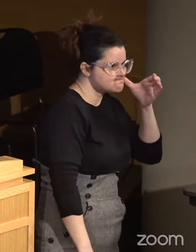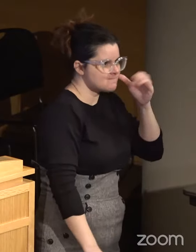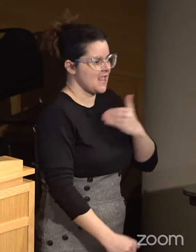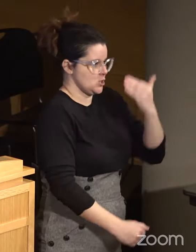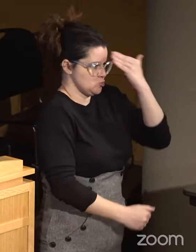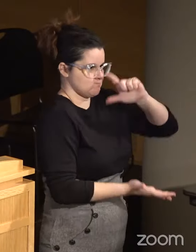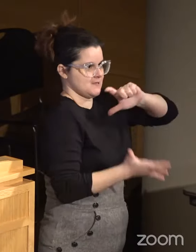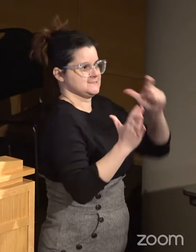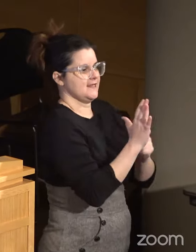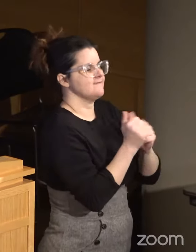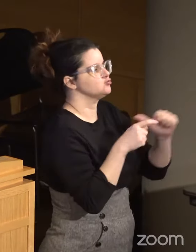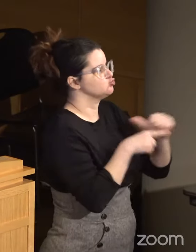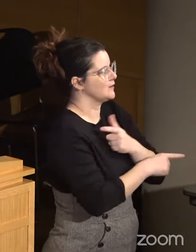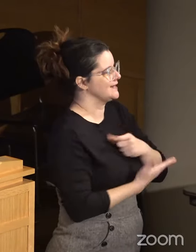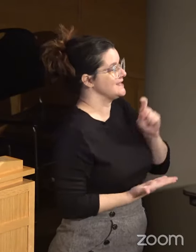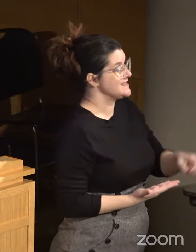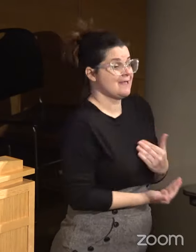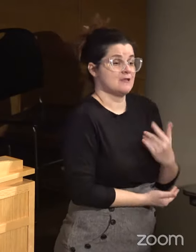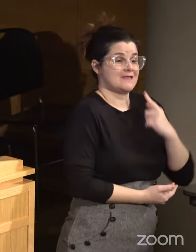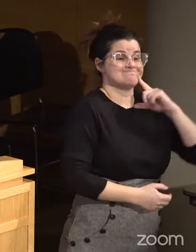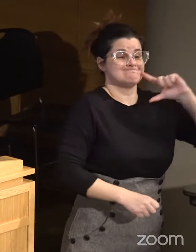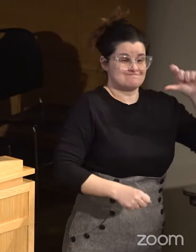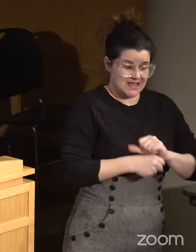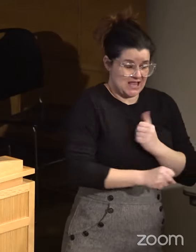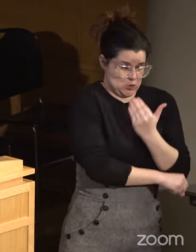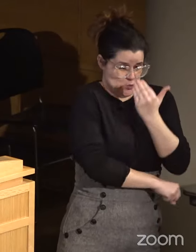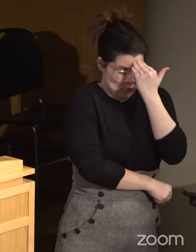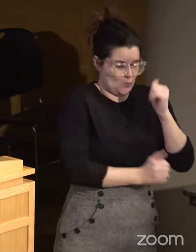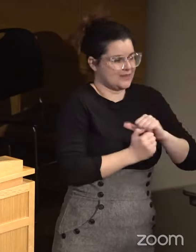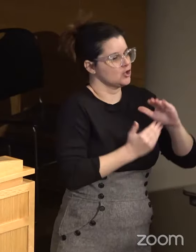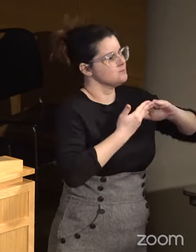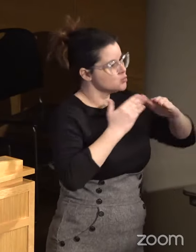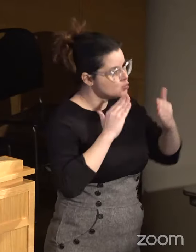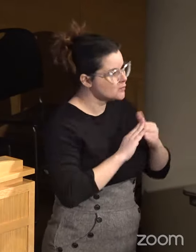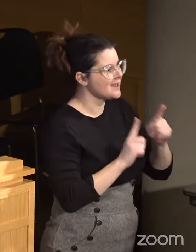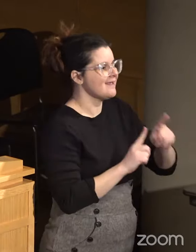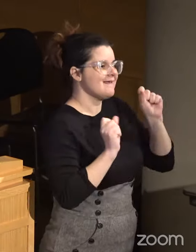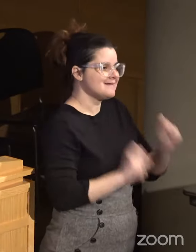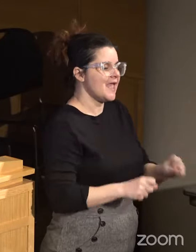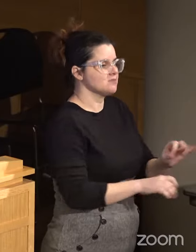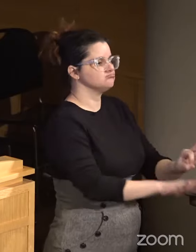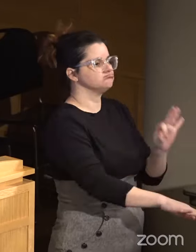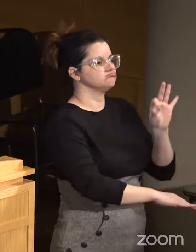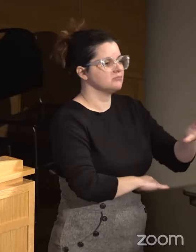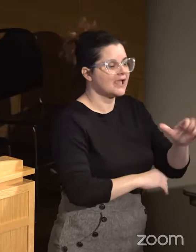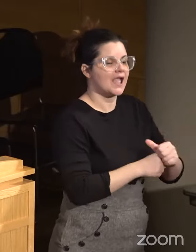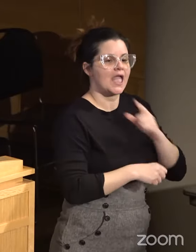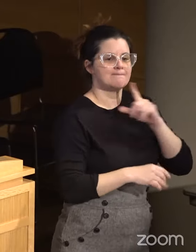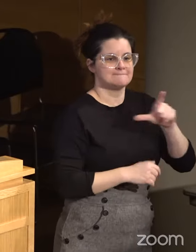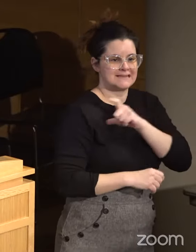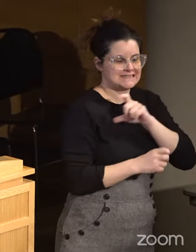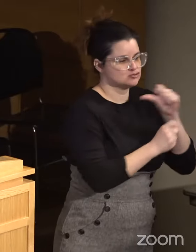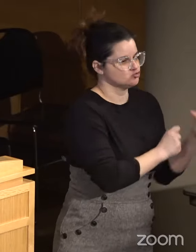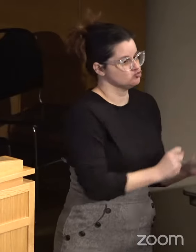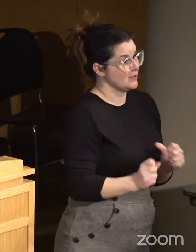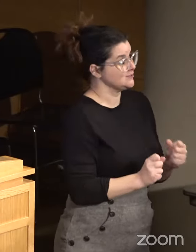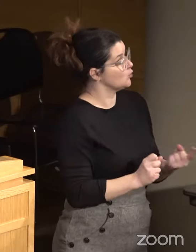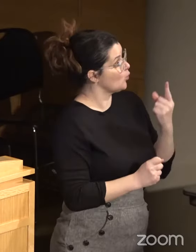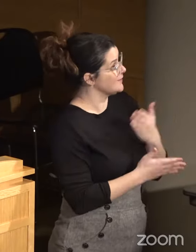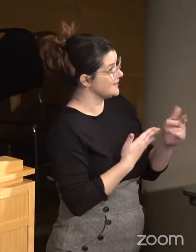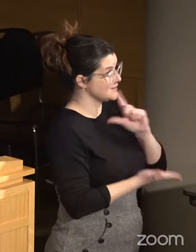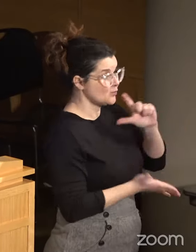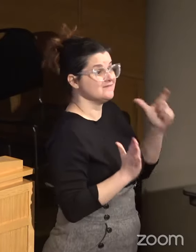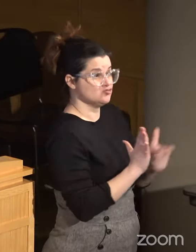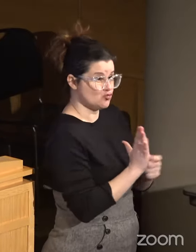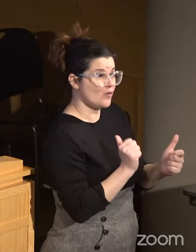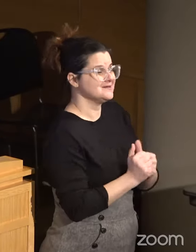needed and to ensure that the community has an opportunity to weigh in in policing strategies. The one thing that we have found is